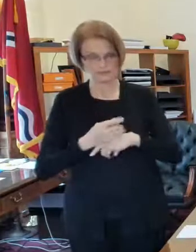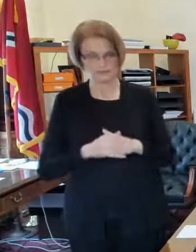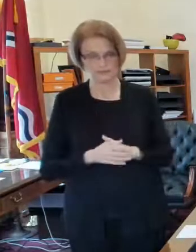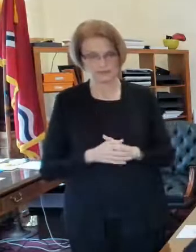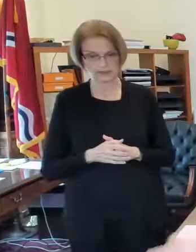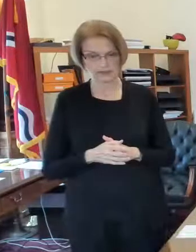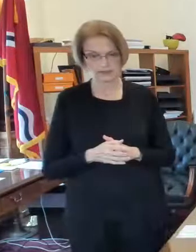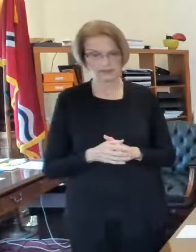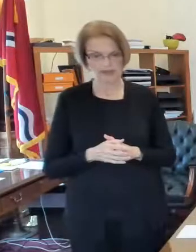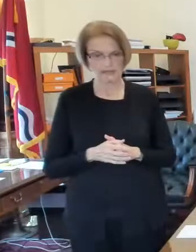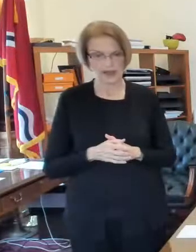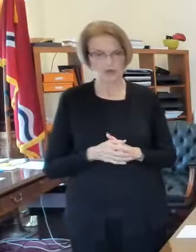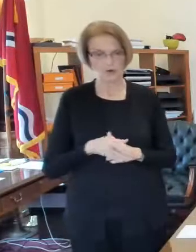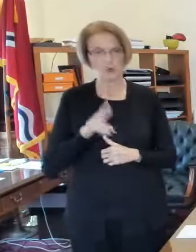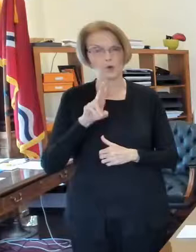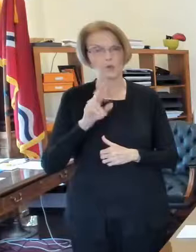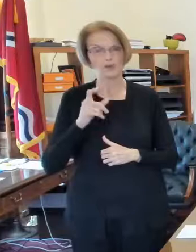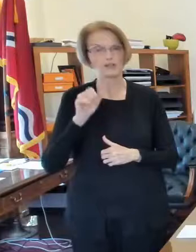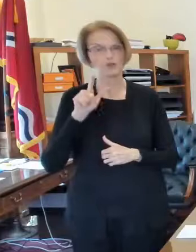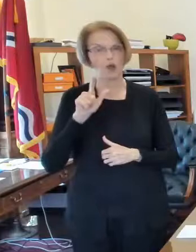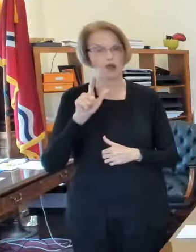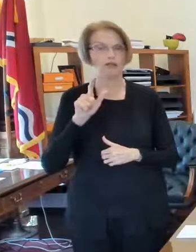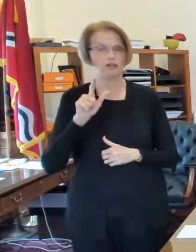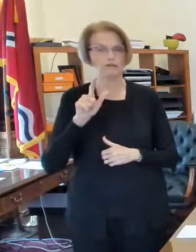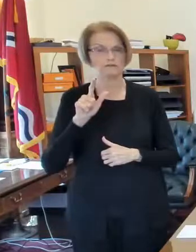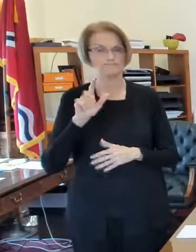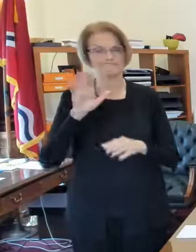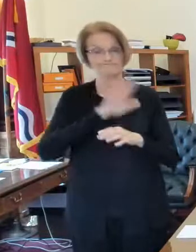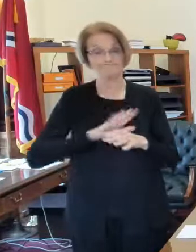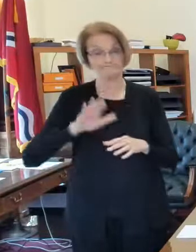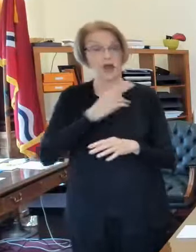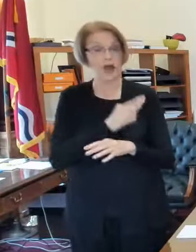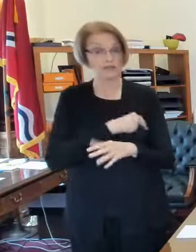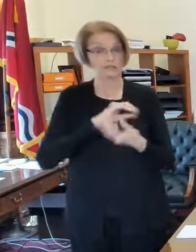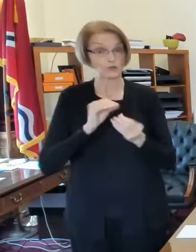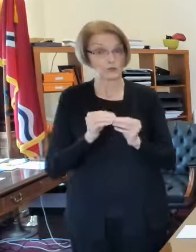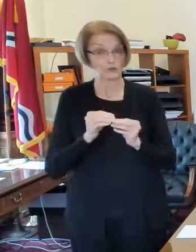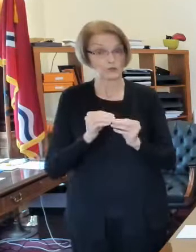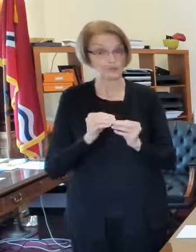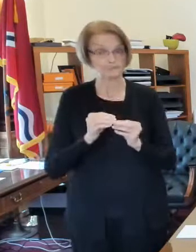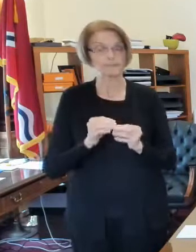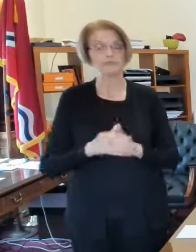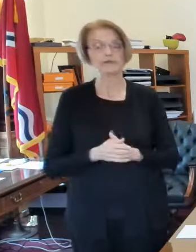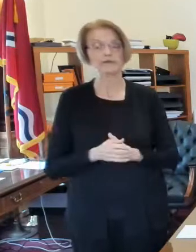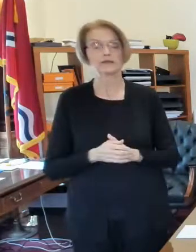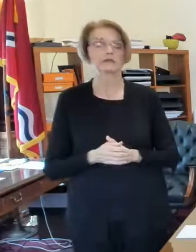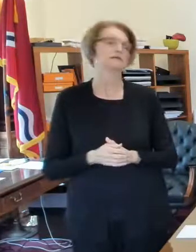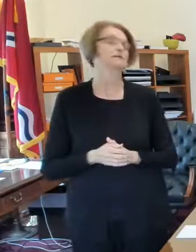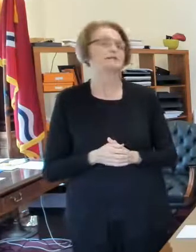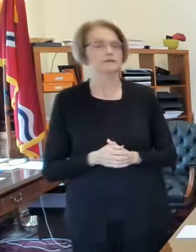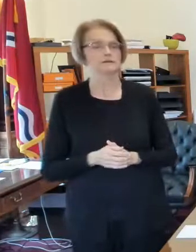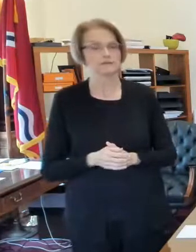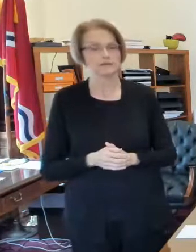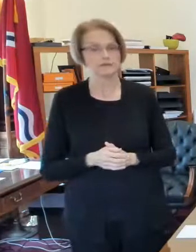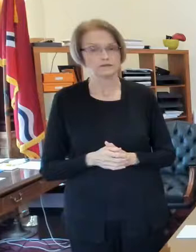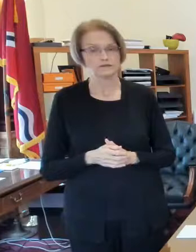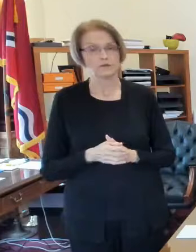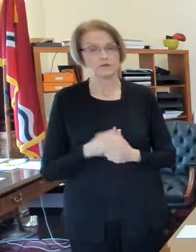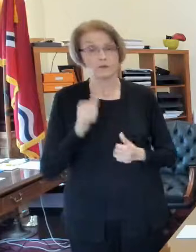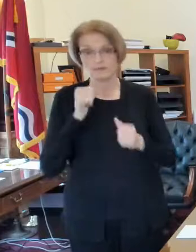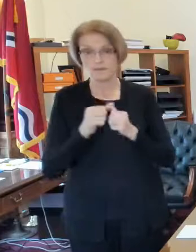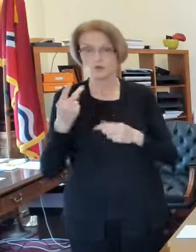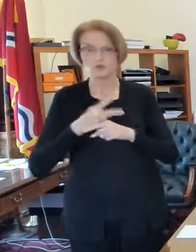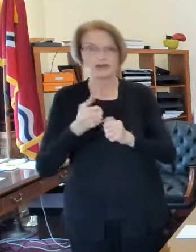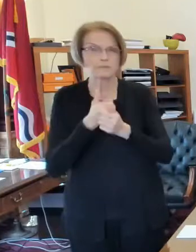a regional level talking about hospital numbers there are these these numbers are two days old